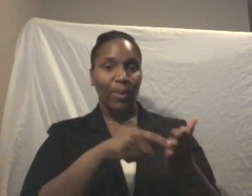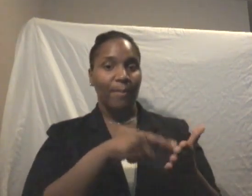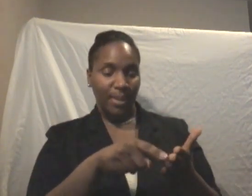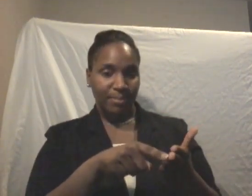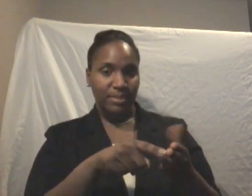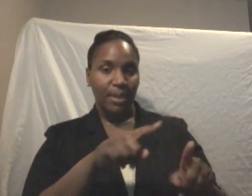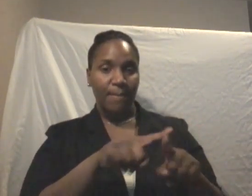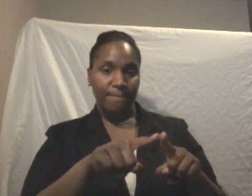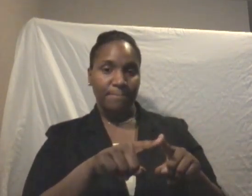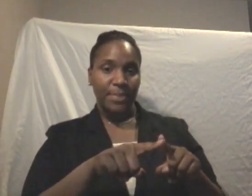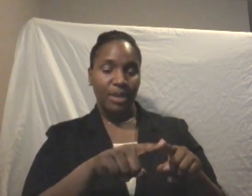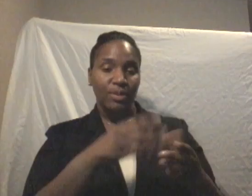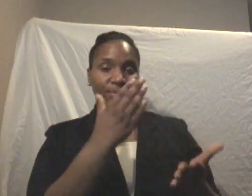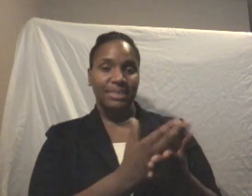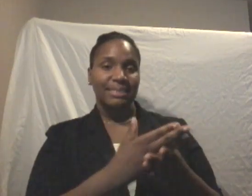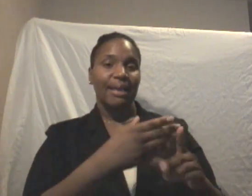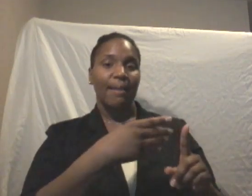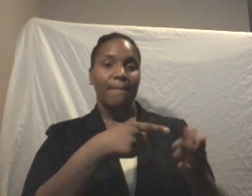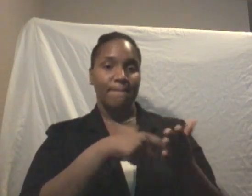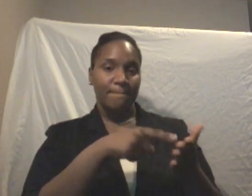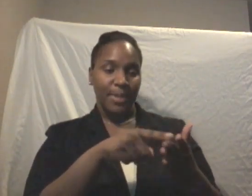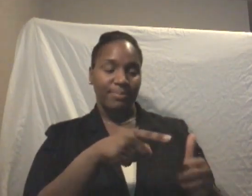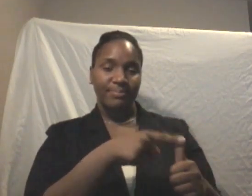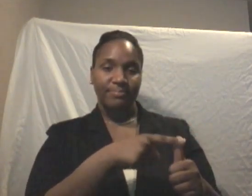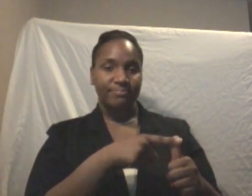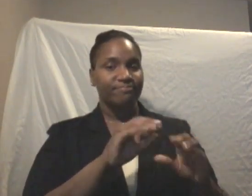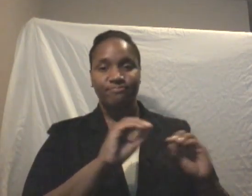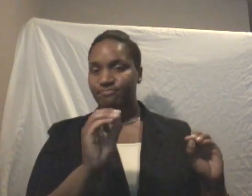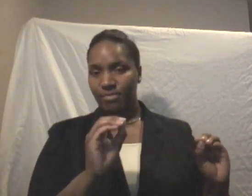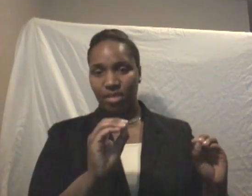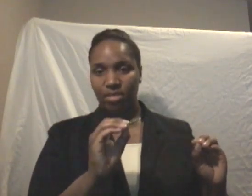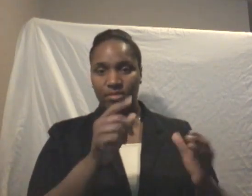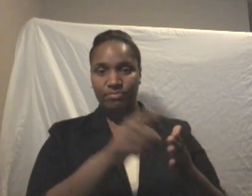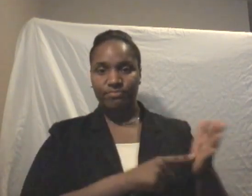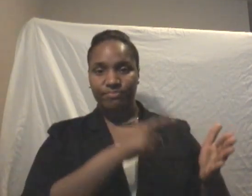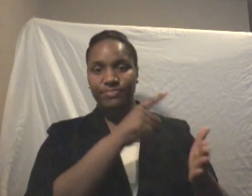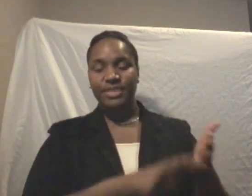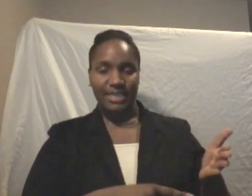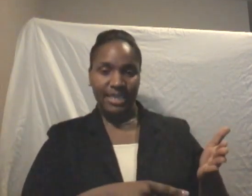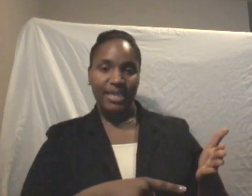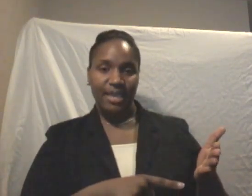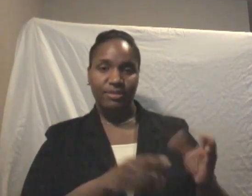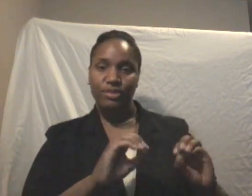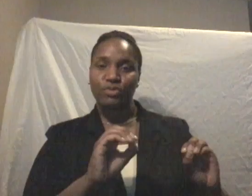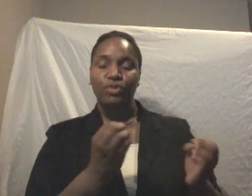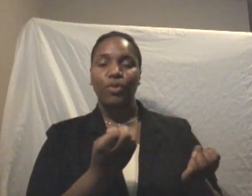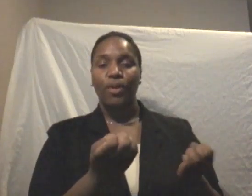but when you stop paying for it, you no longer have anything. The policy discontinues and there's no equity in the policy.